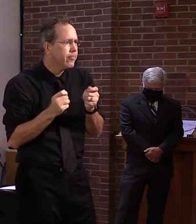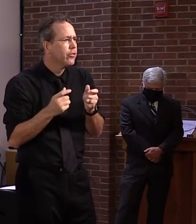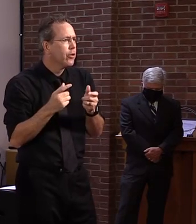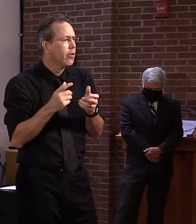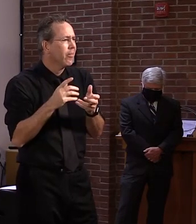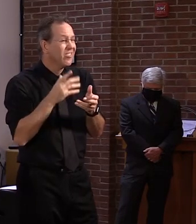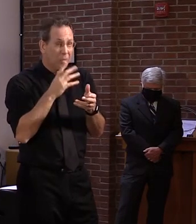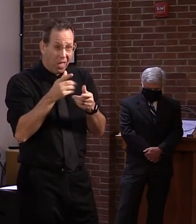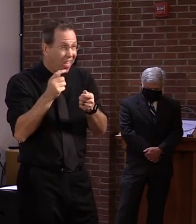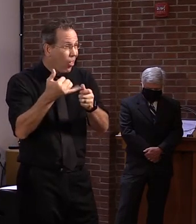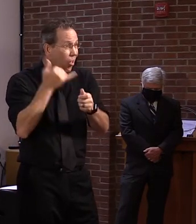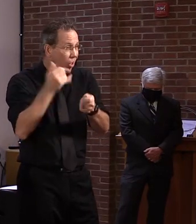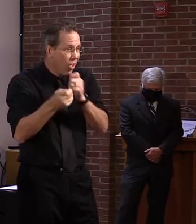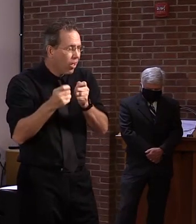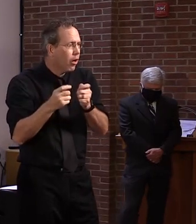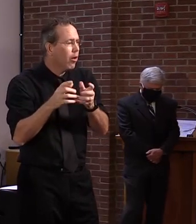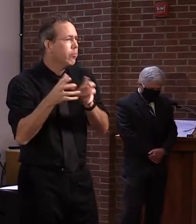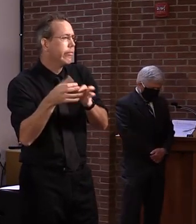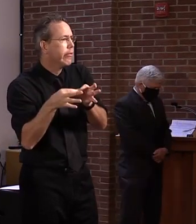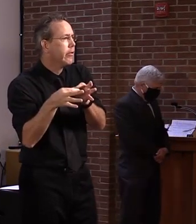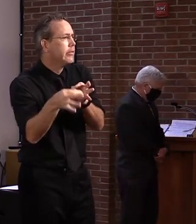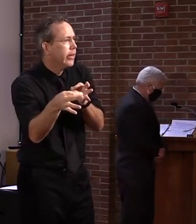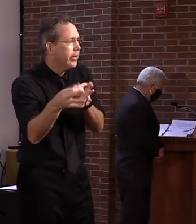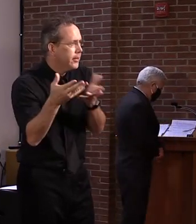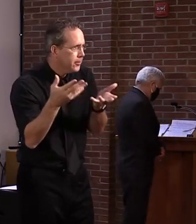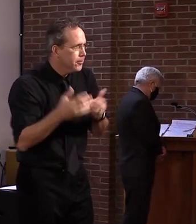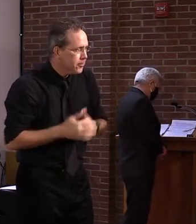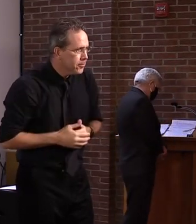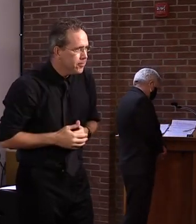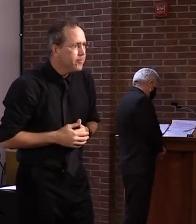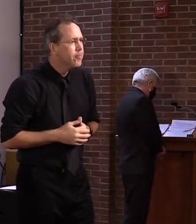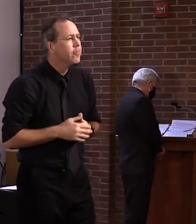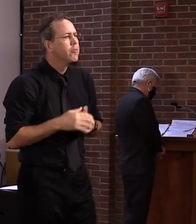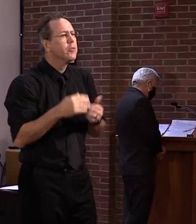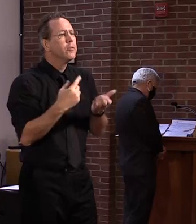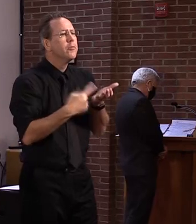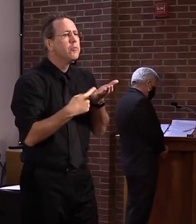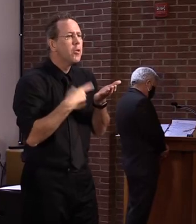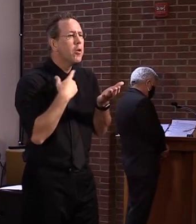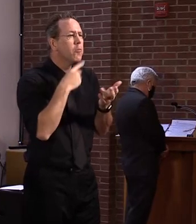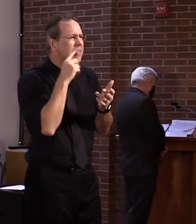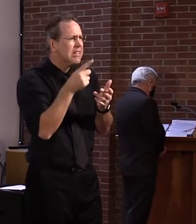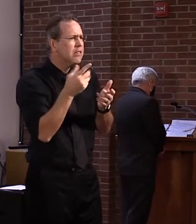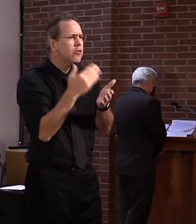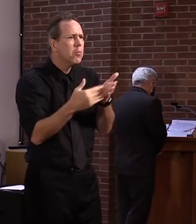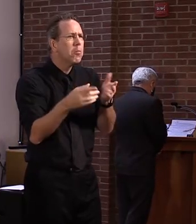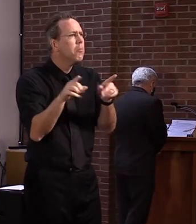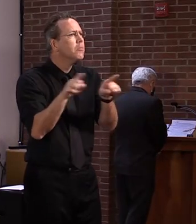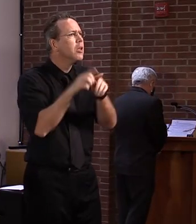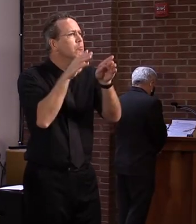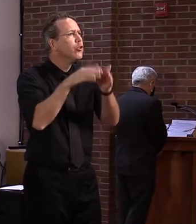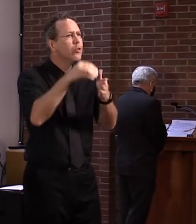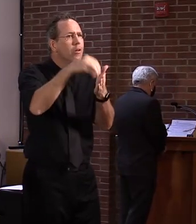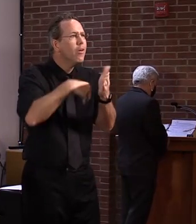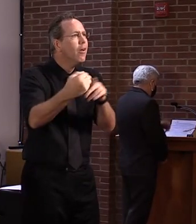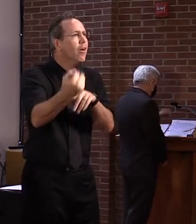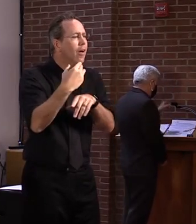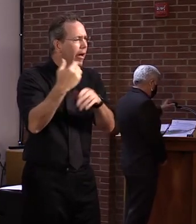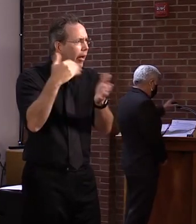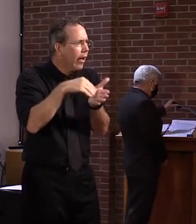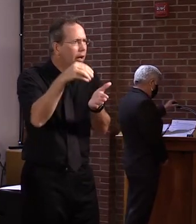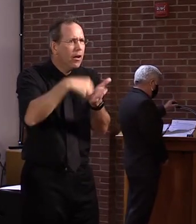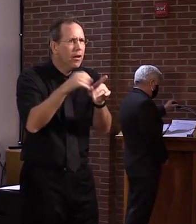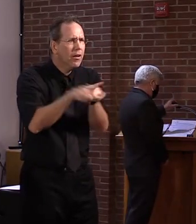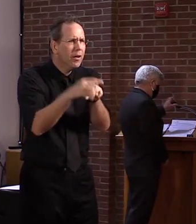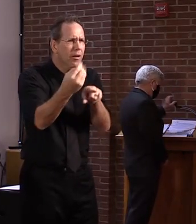some cases, we are also seeing repeats of people who may have gone through adjudications and moved through the process, but then